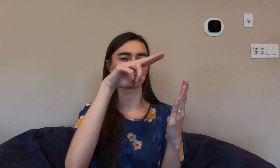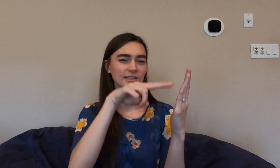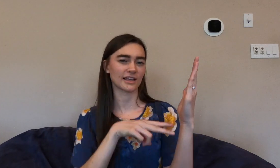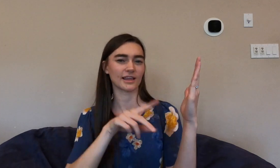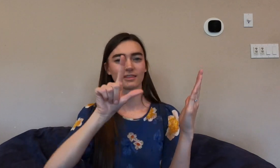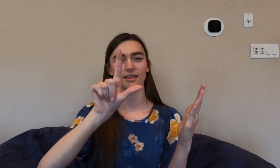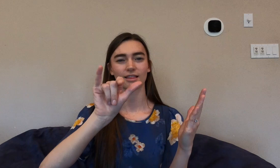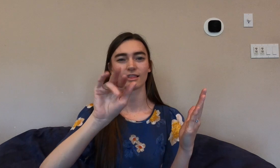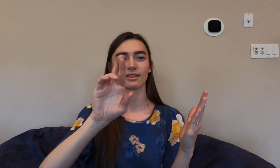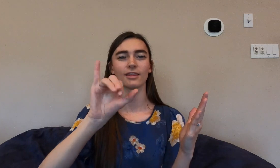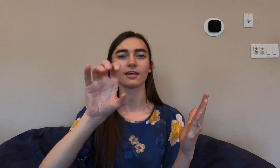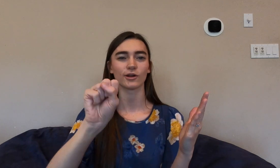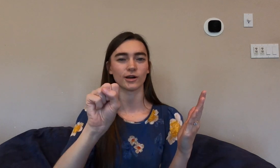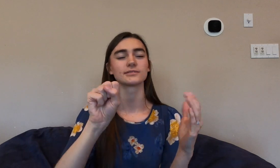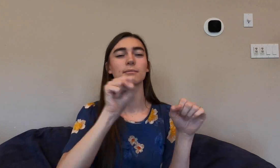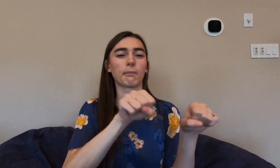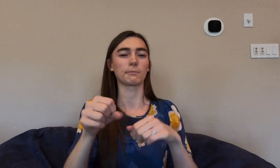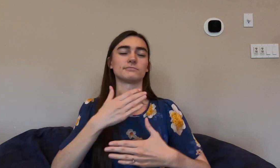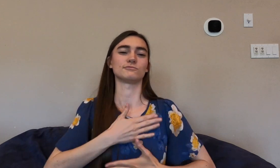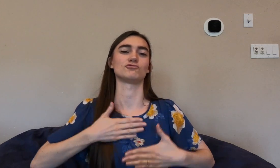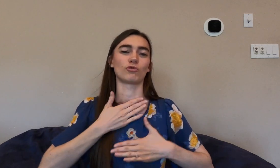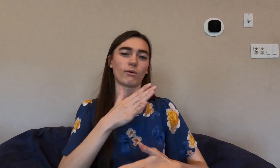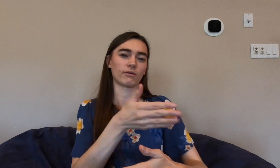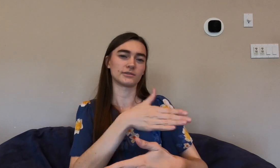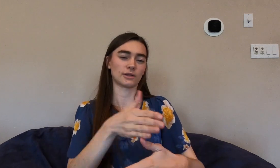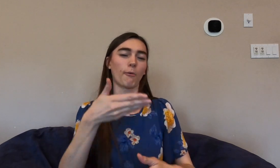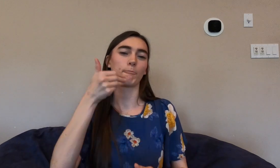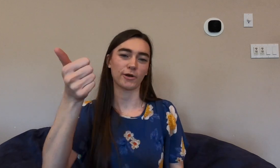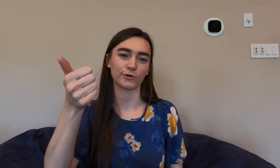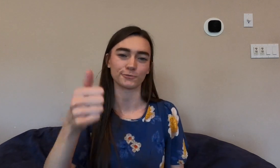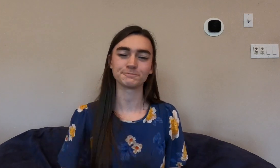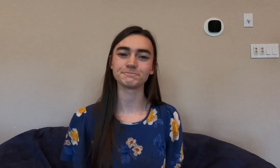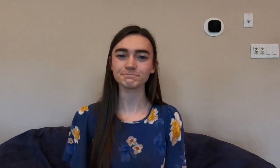words and read the lyrics so I can enjoy the song better.